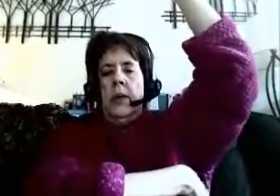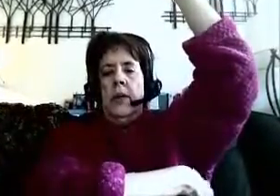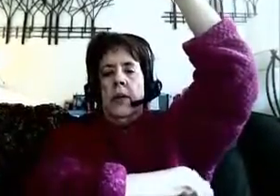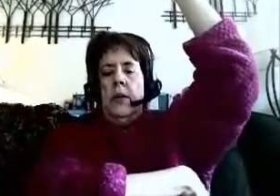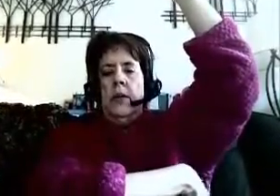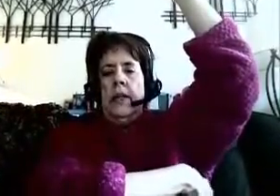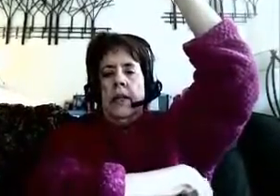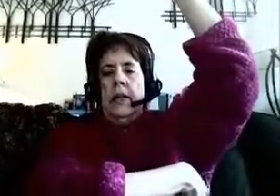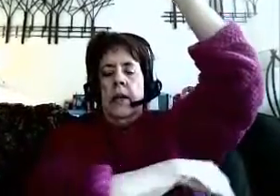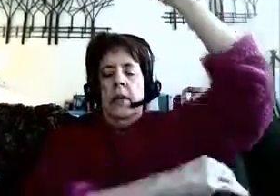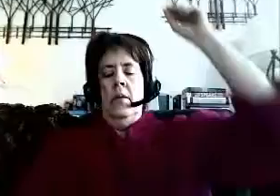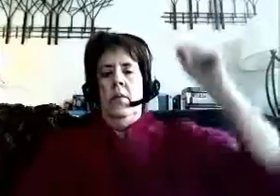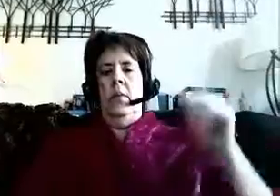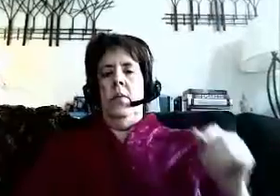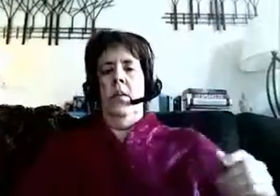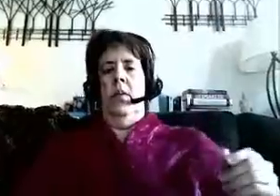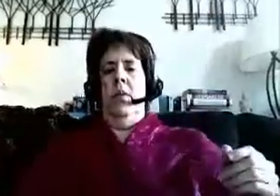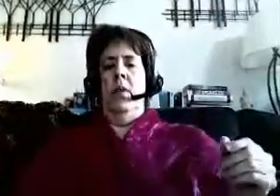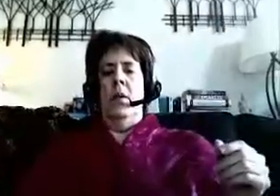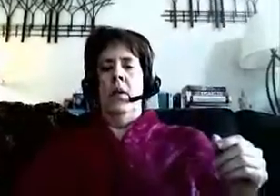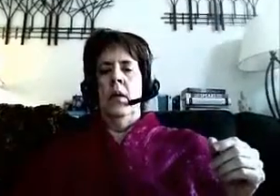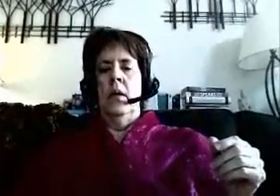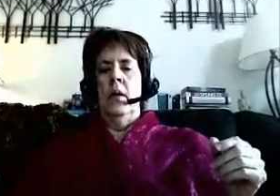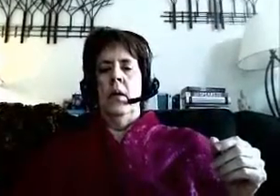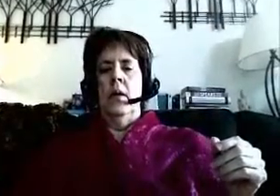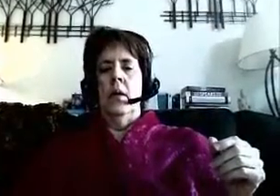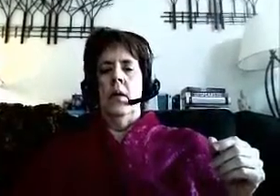quickly and completely here go I